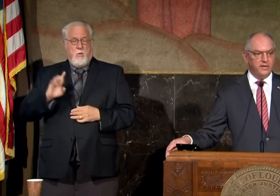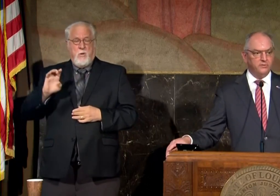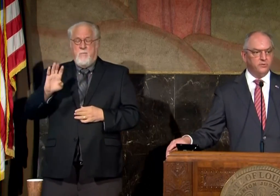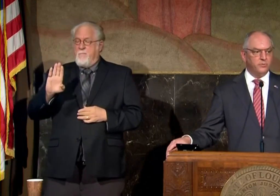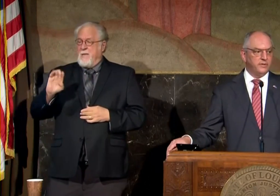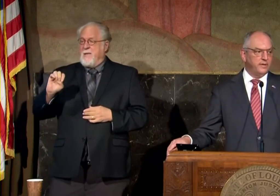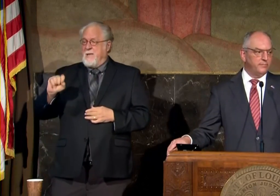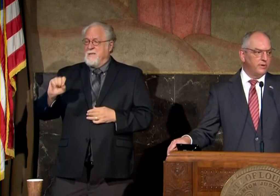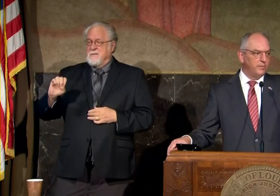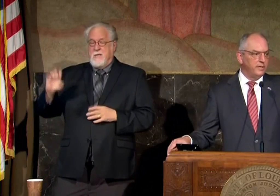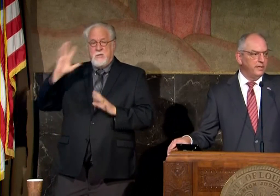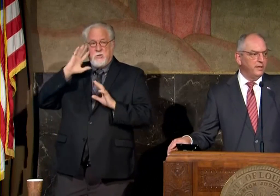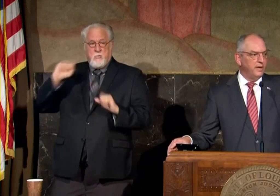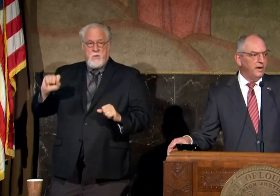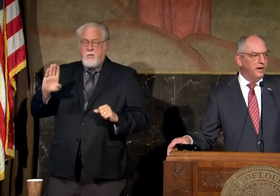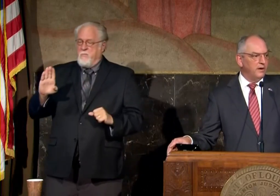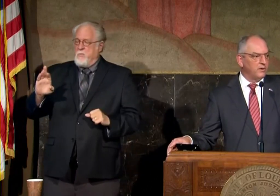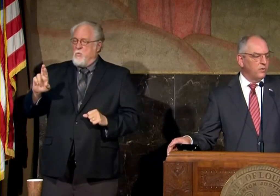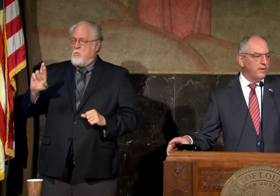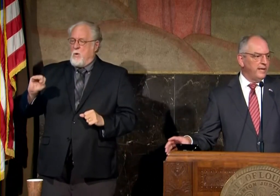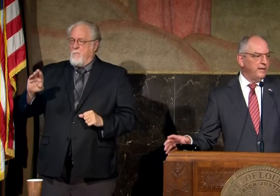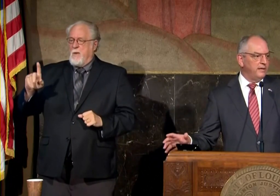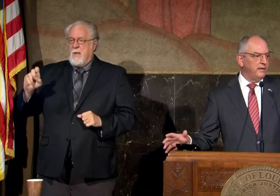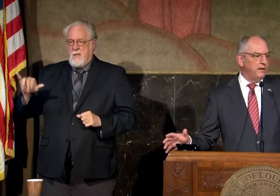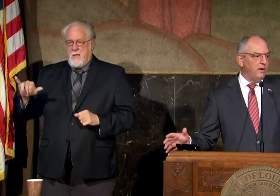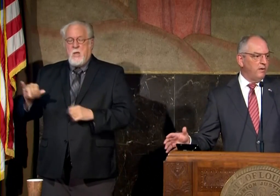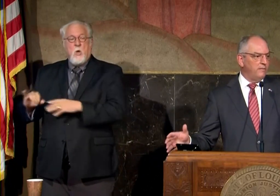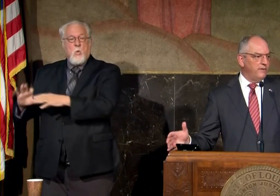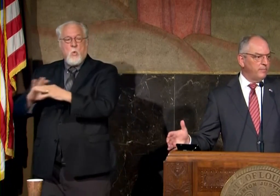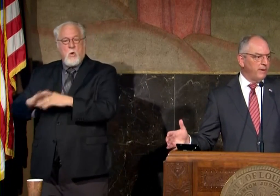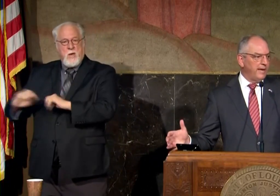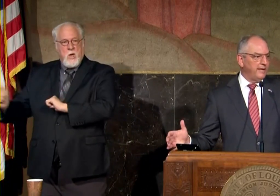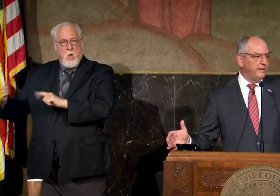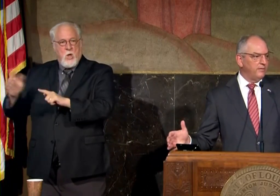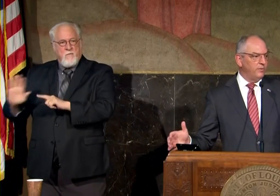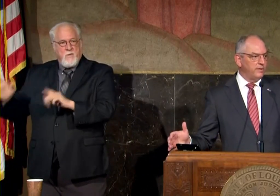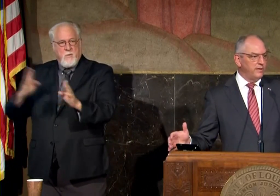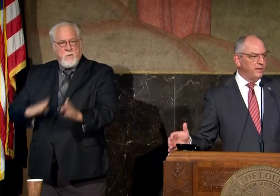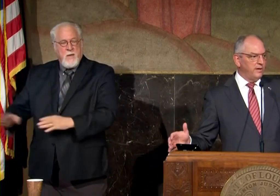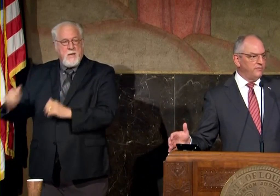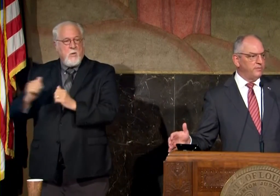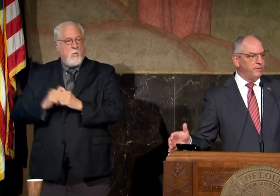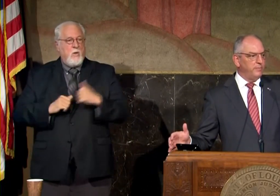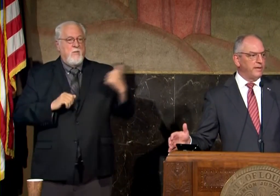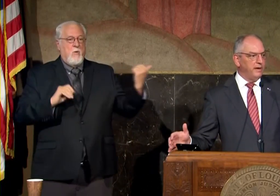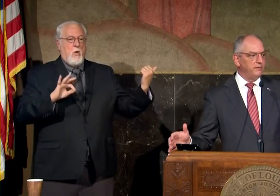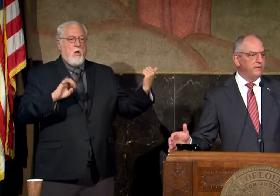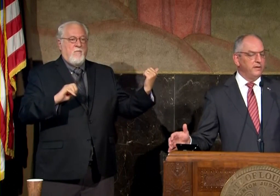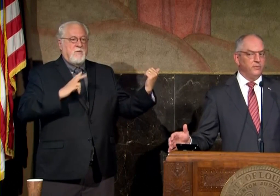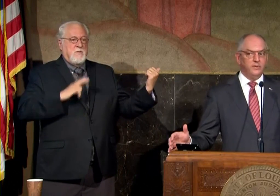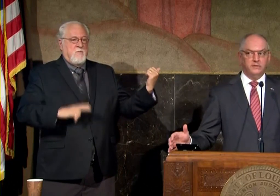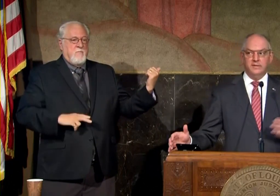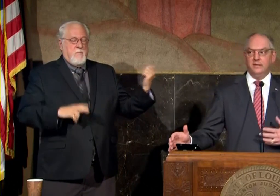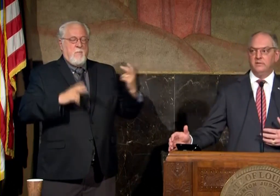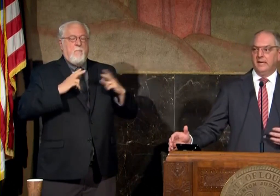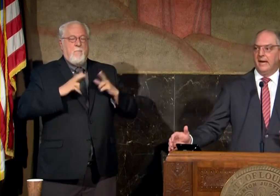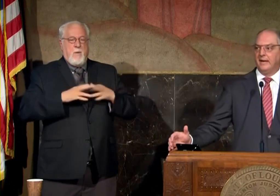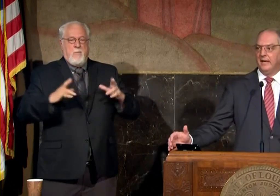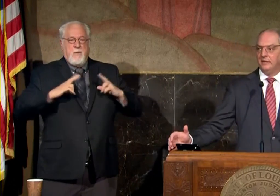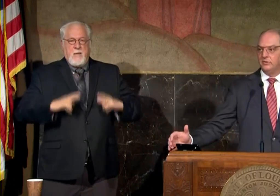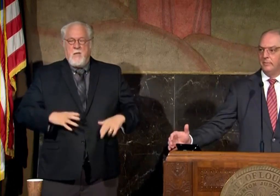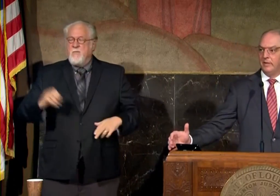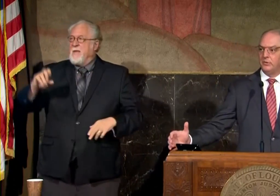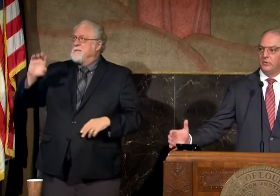education superintendent brumley uh coordinated all of their planning with the office of public health with the cdc